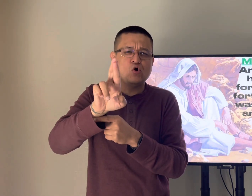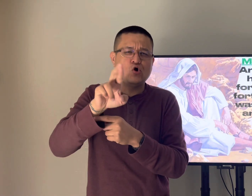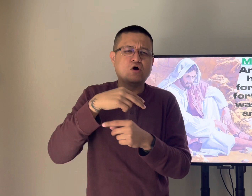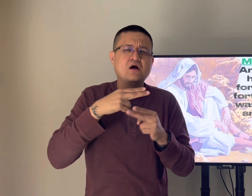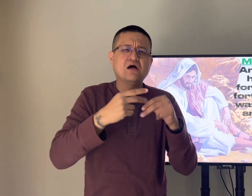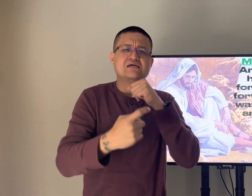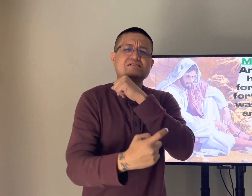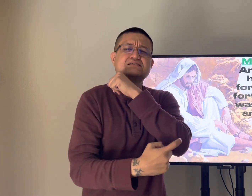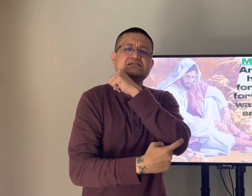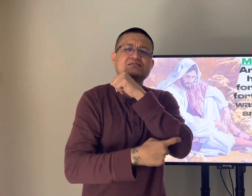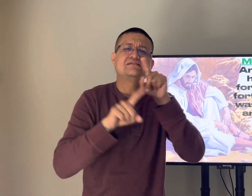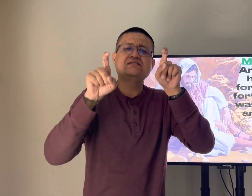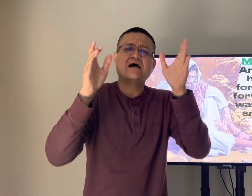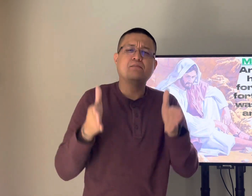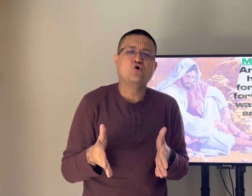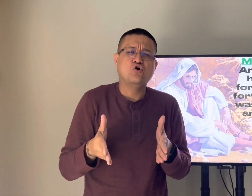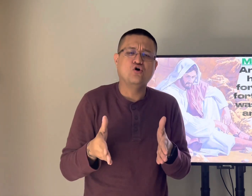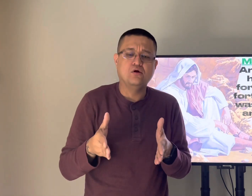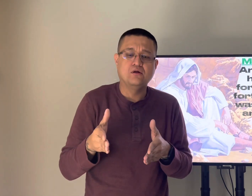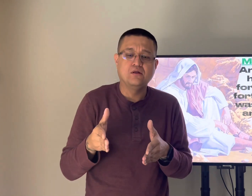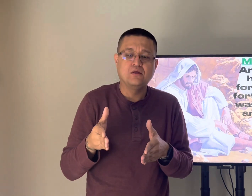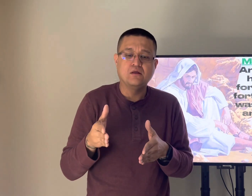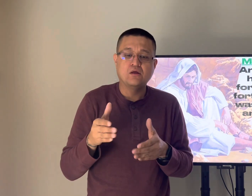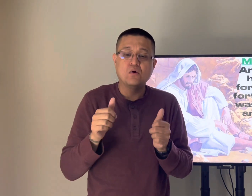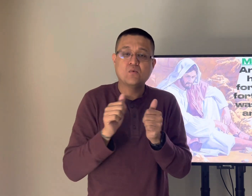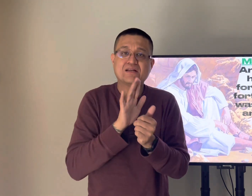this is when the devil took advantage to tempt jesus